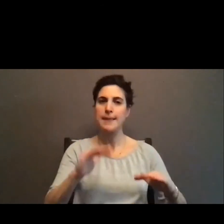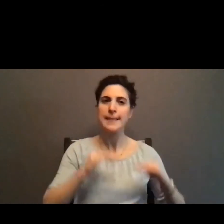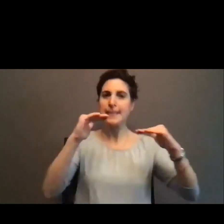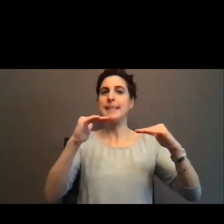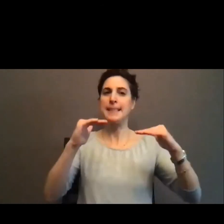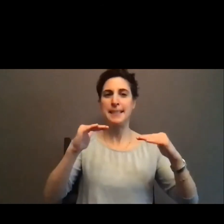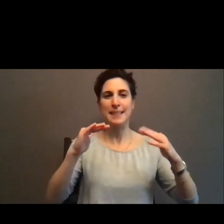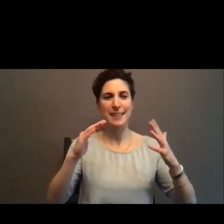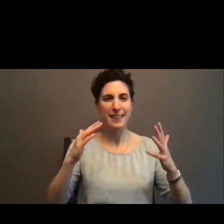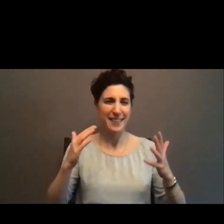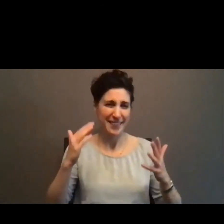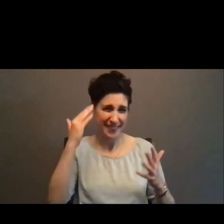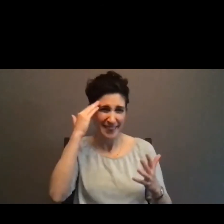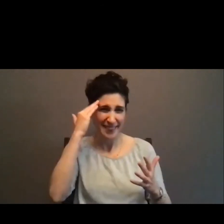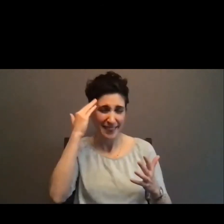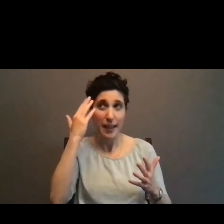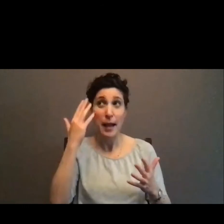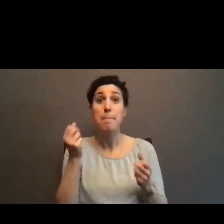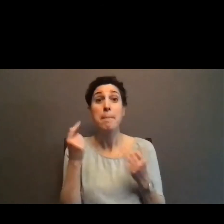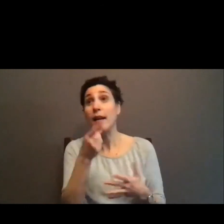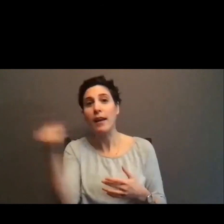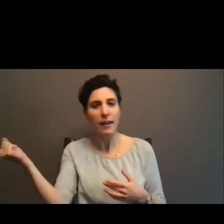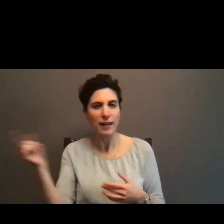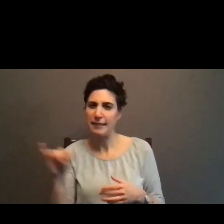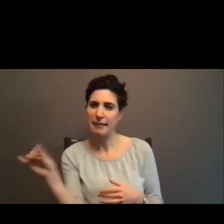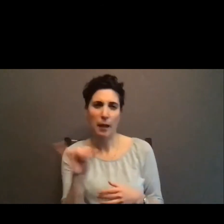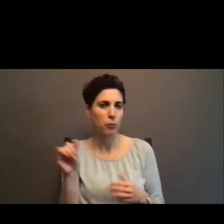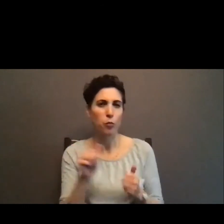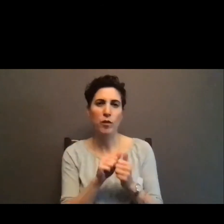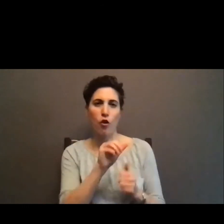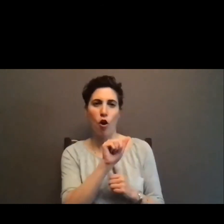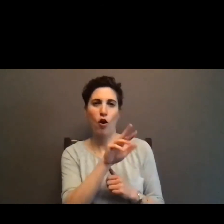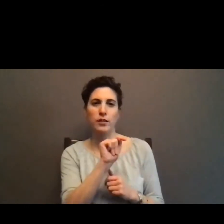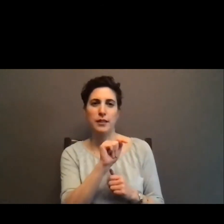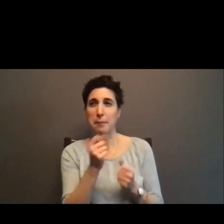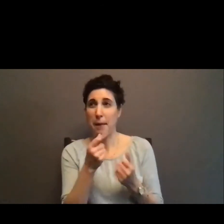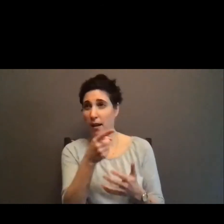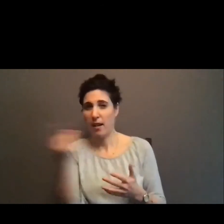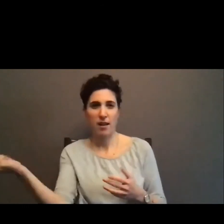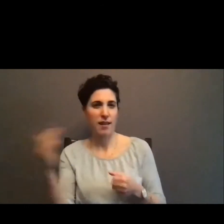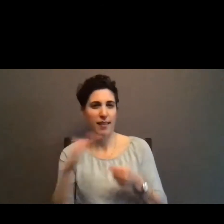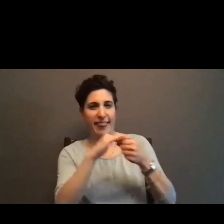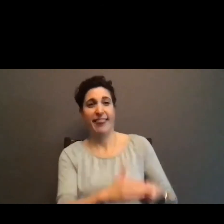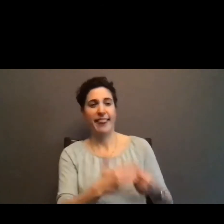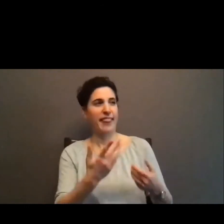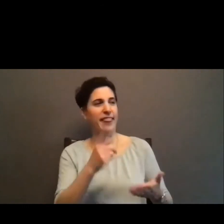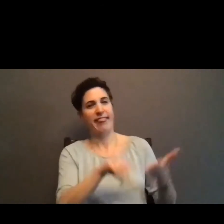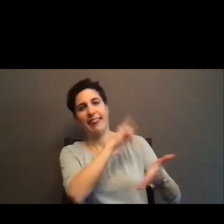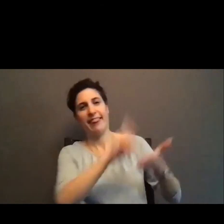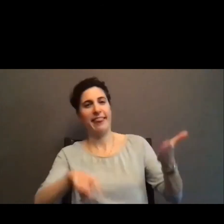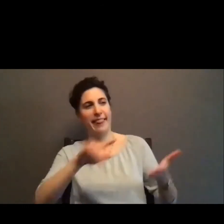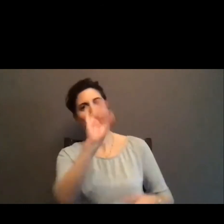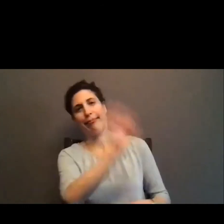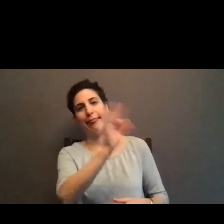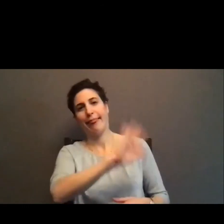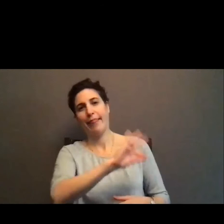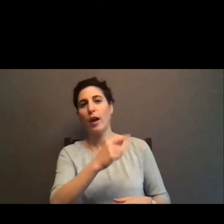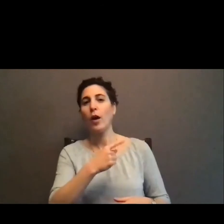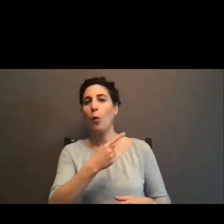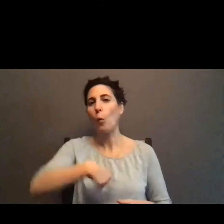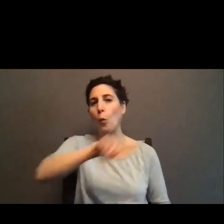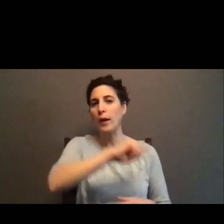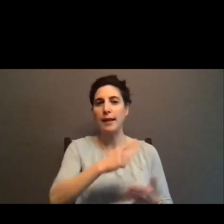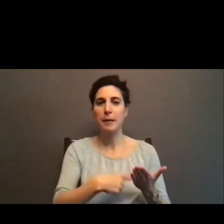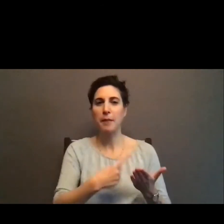wonderful things that people say about art. Um, so it's, it's, I think it really does show both